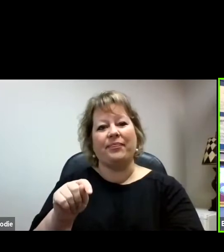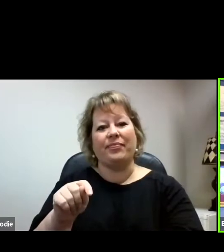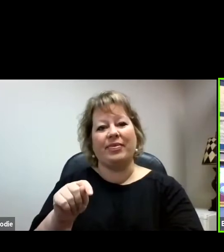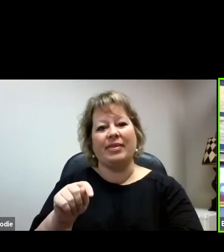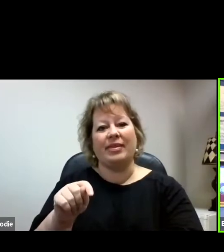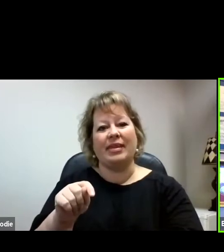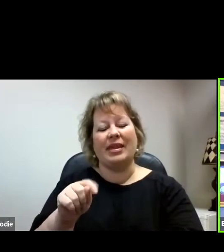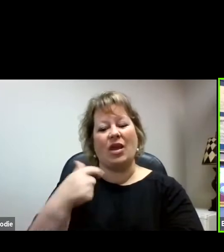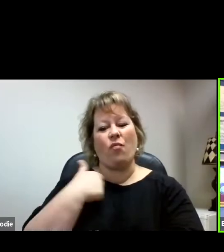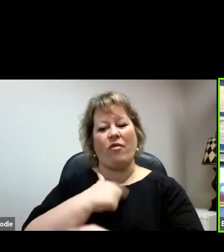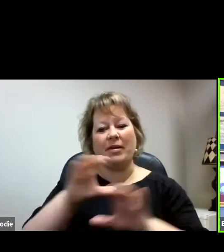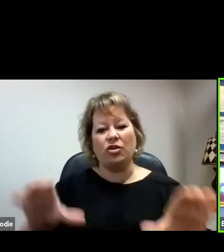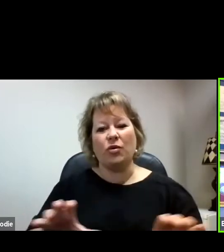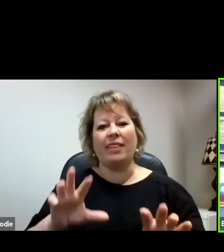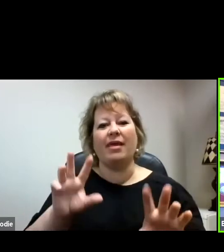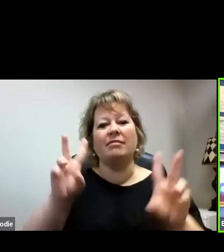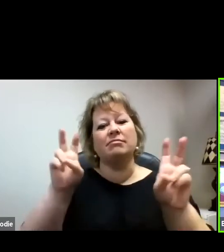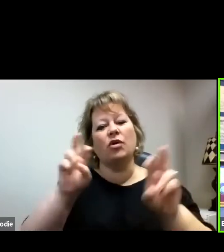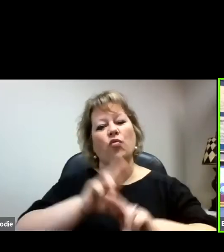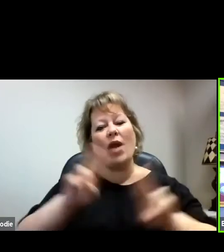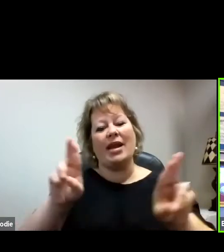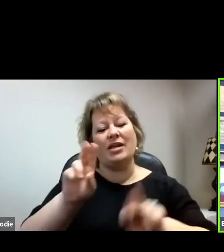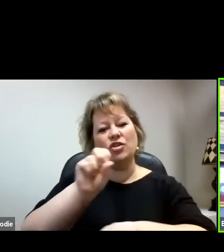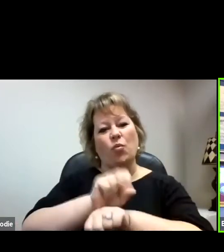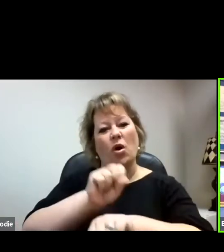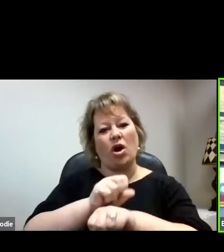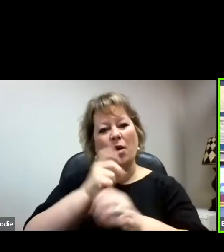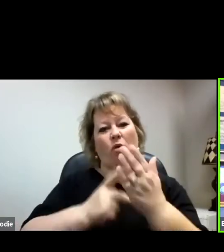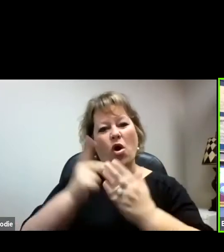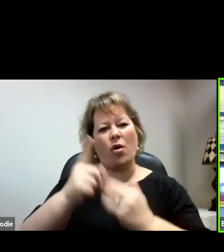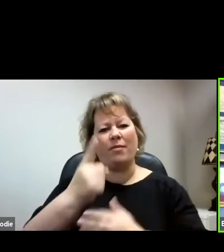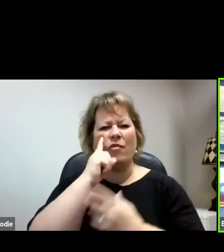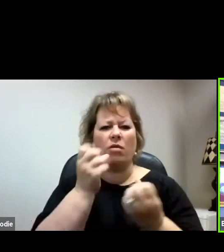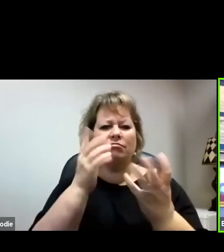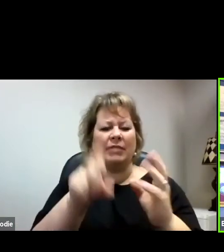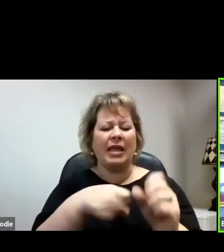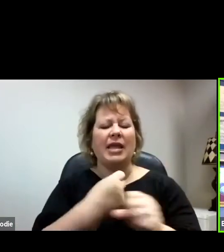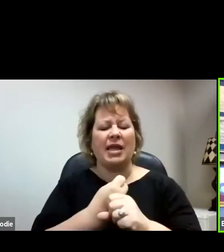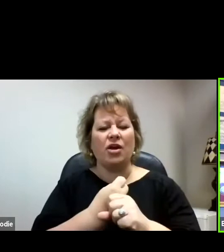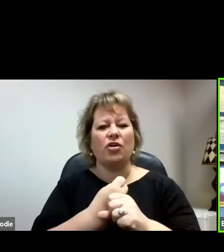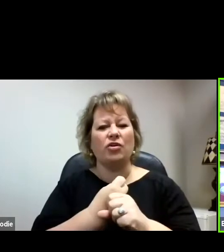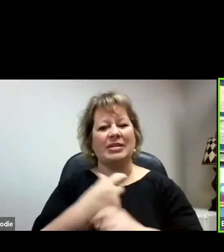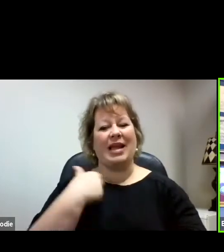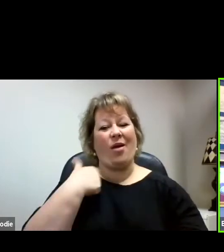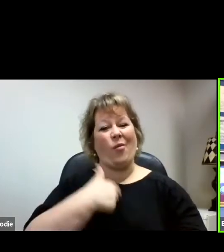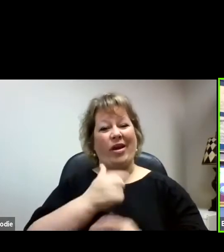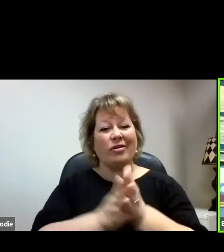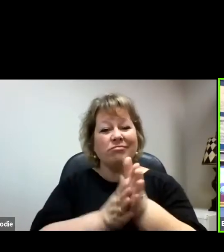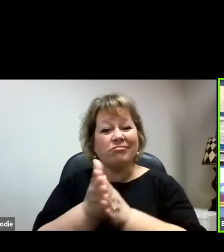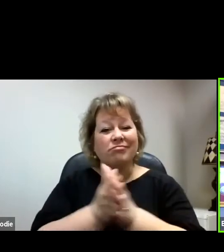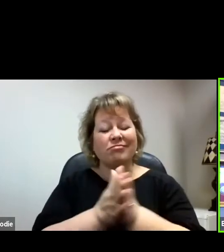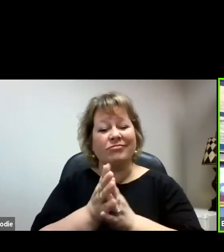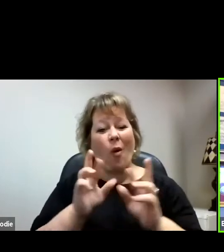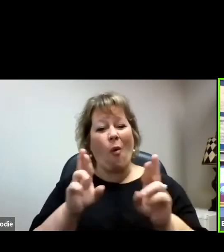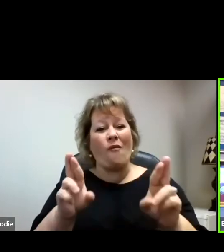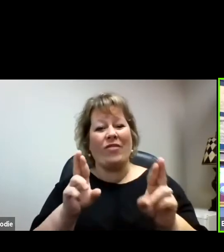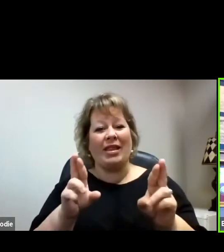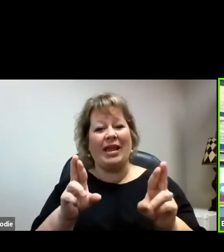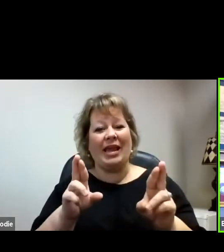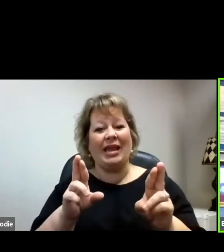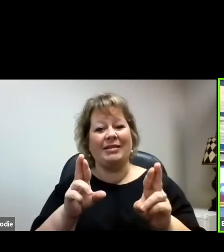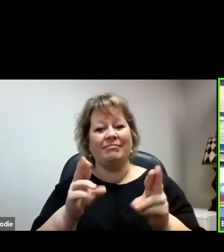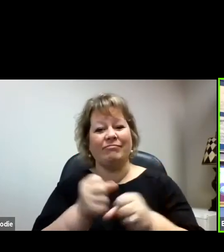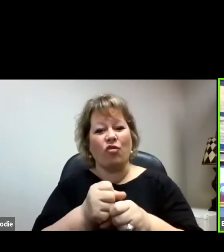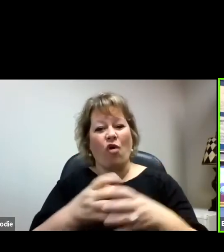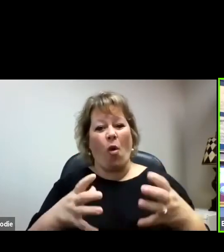been doing ready-to-work programs there for a number of years. And we're looking forward to hopefully growing